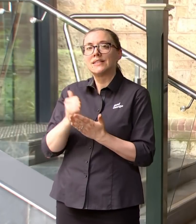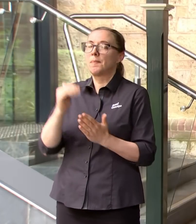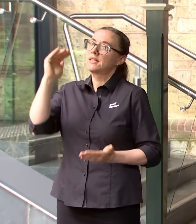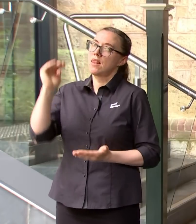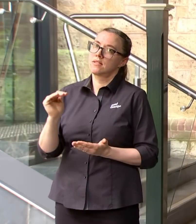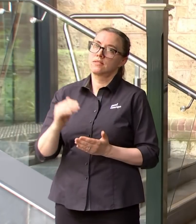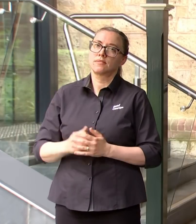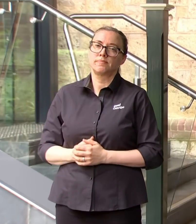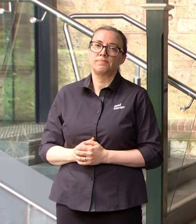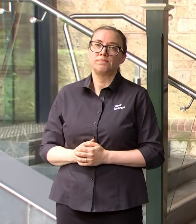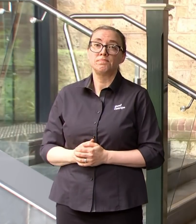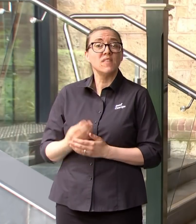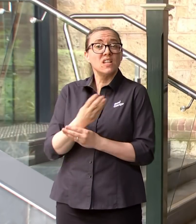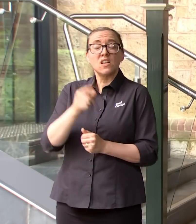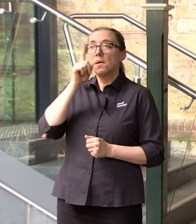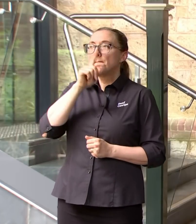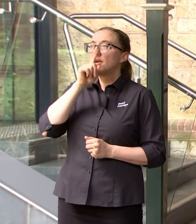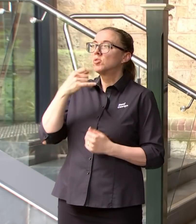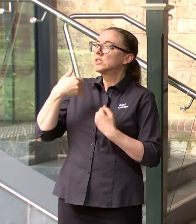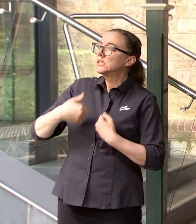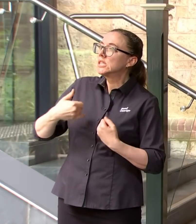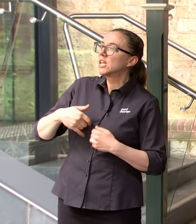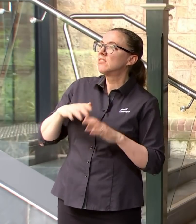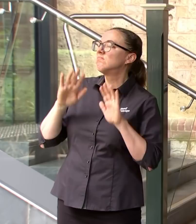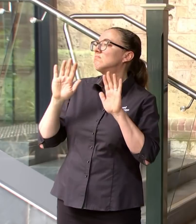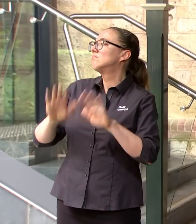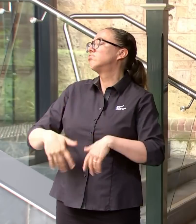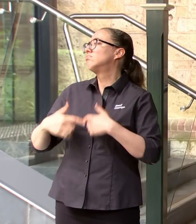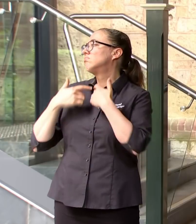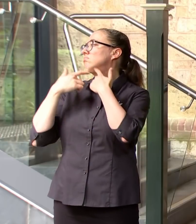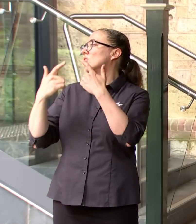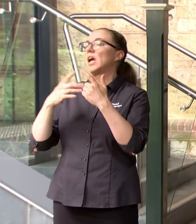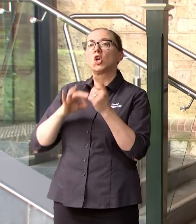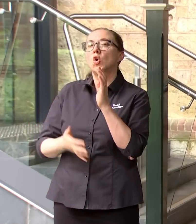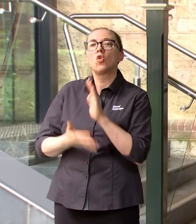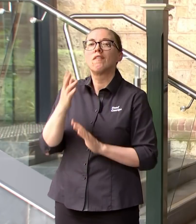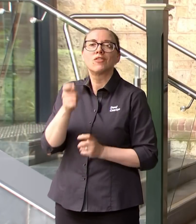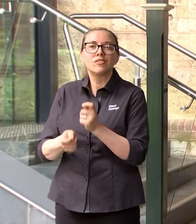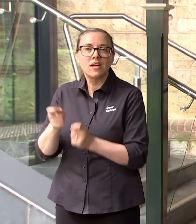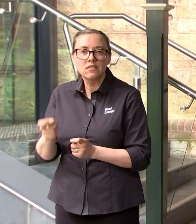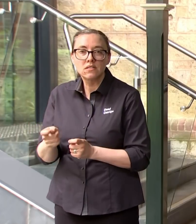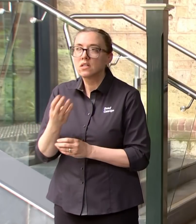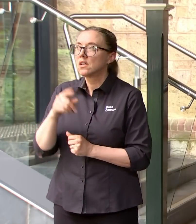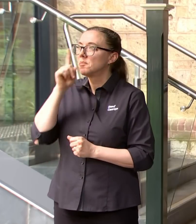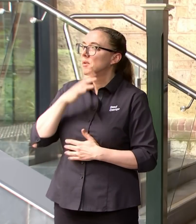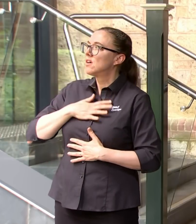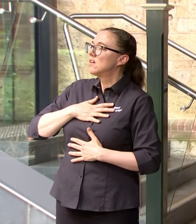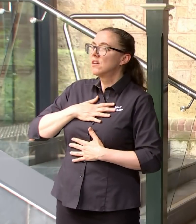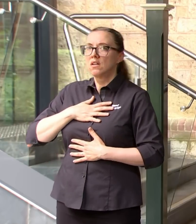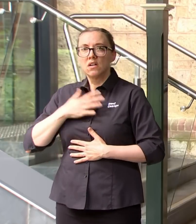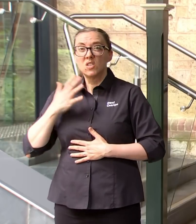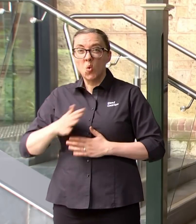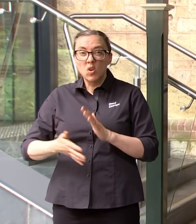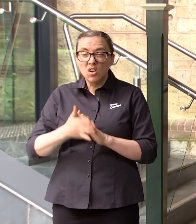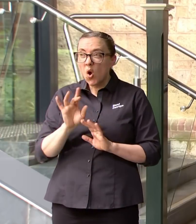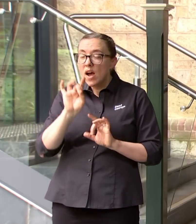people you know won't go and get themselves tested so we will never know but I think in South Australia it certainly doesn't